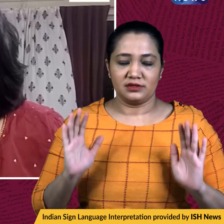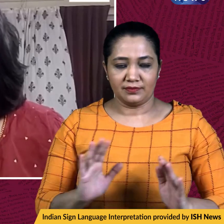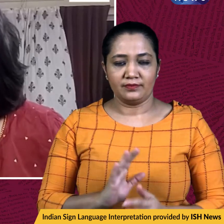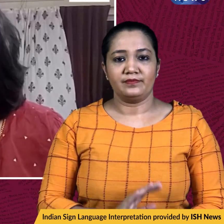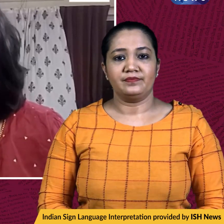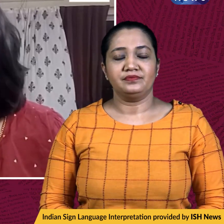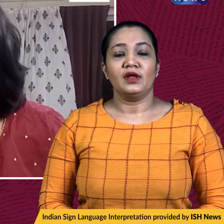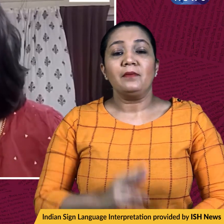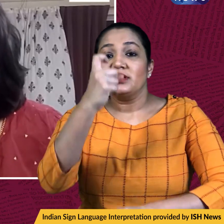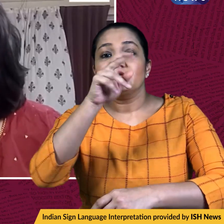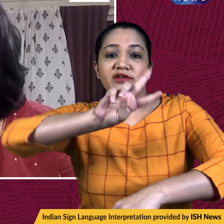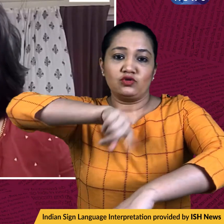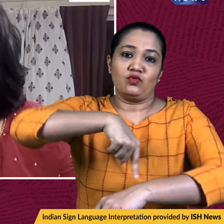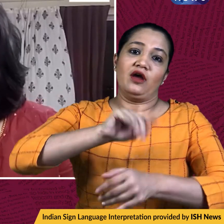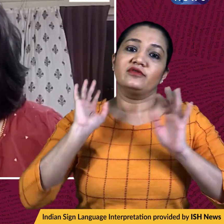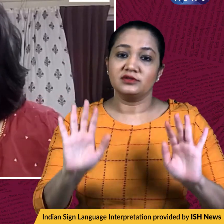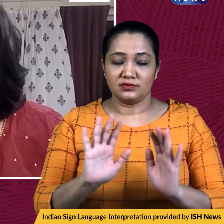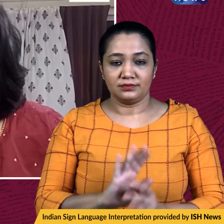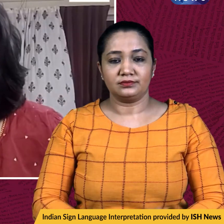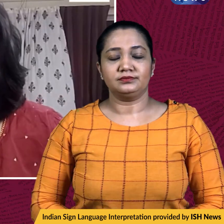test, which is valid up to 73 hours.